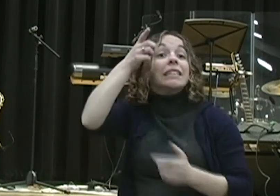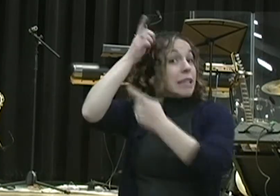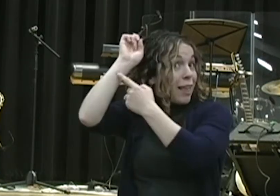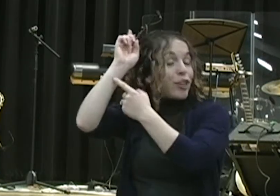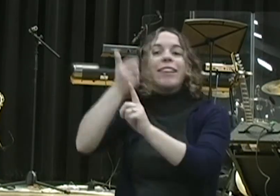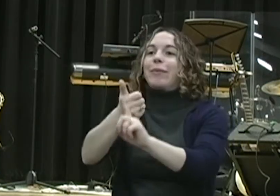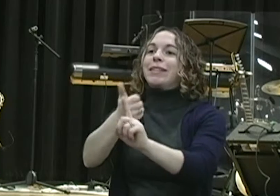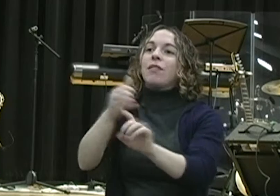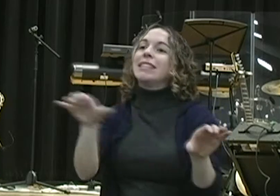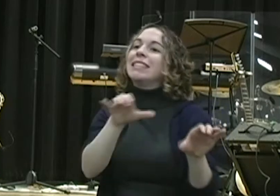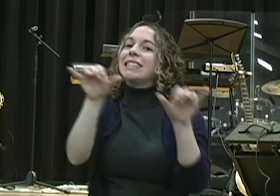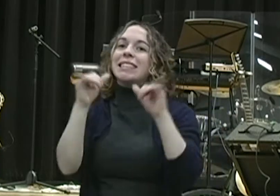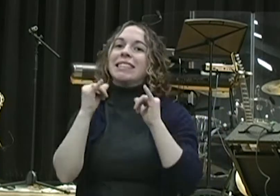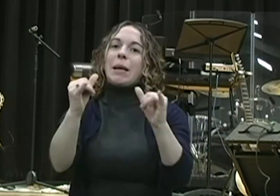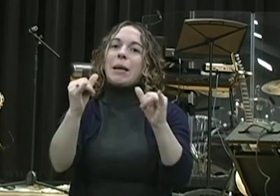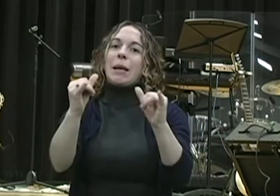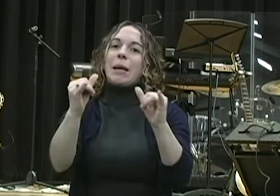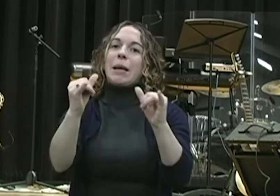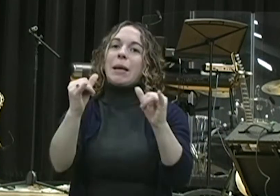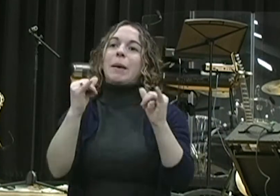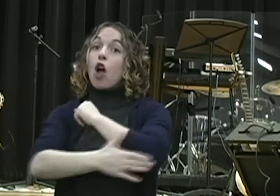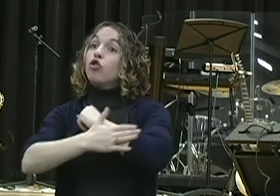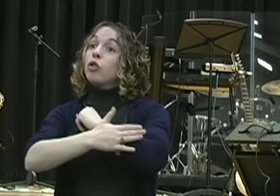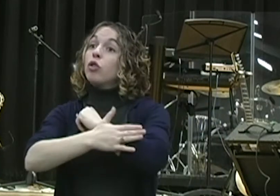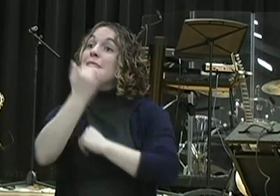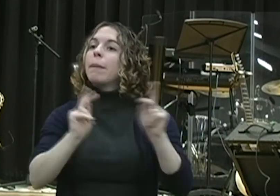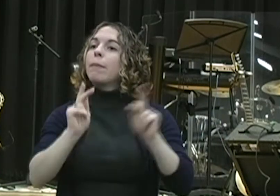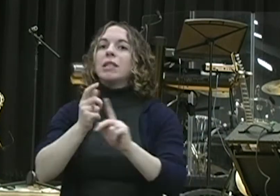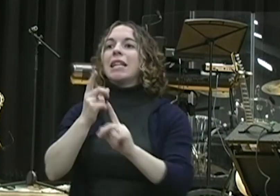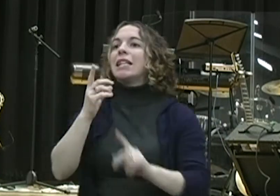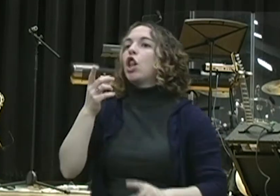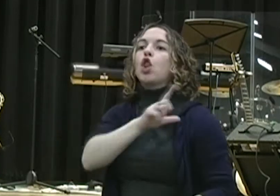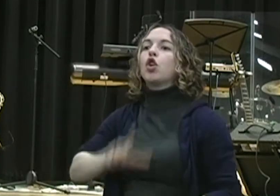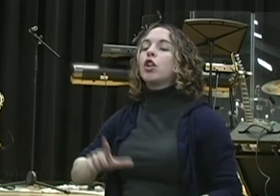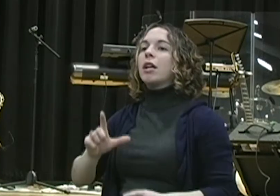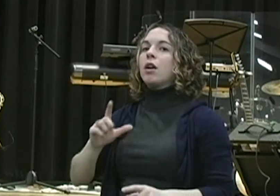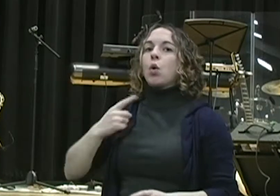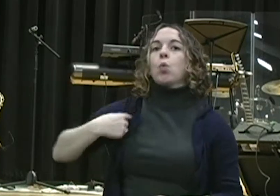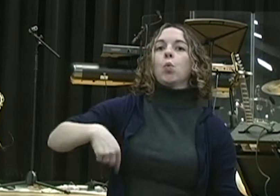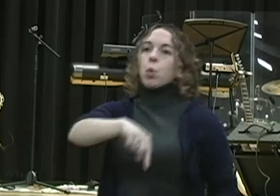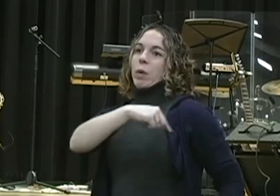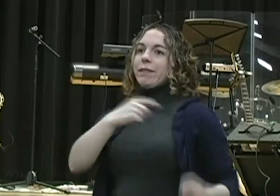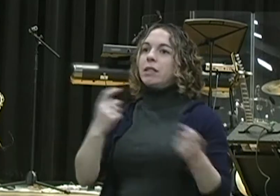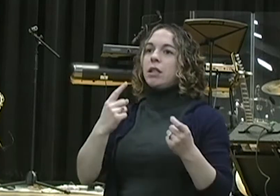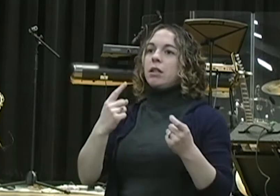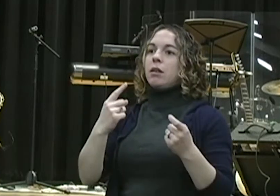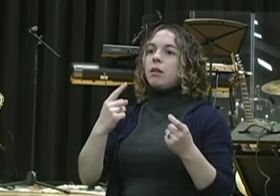our personal lives, our family lives, our church lives, our whole nation. Hallelujah. Can you say